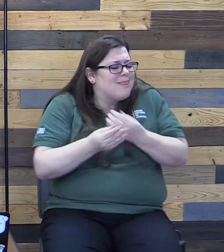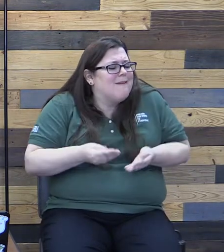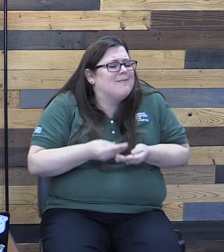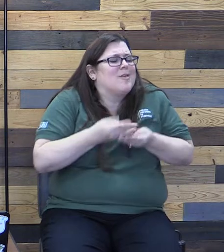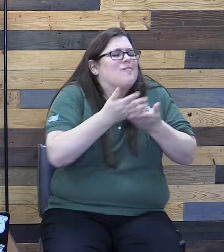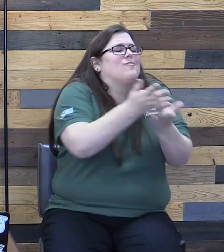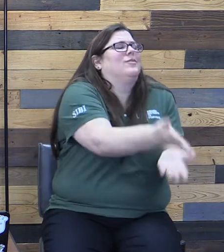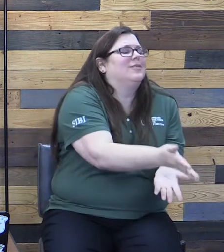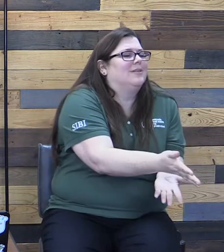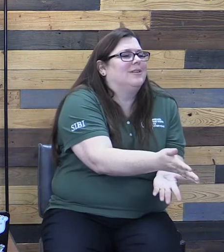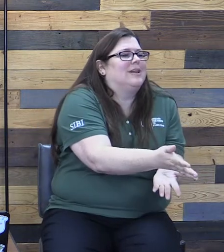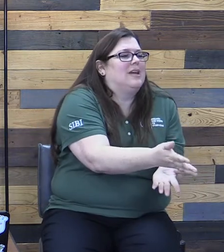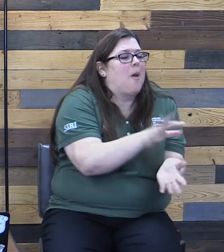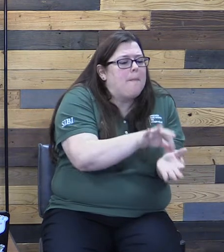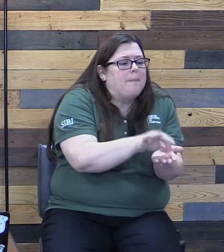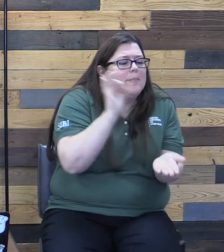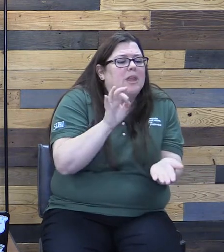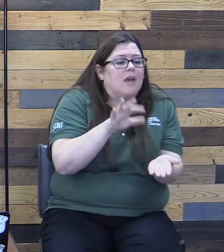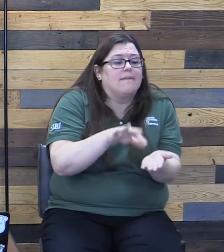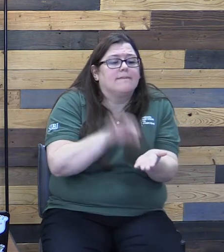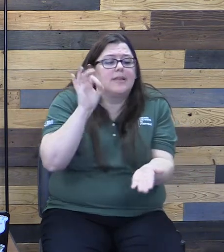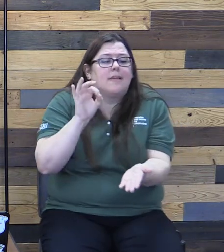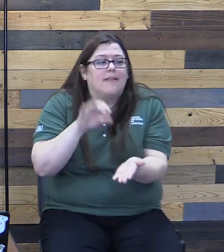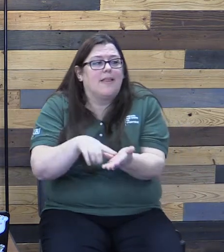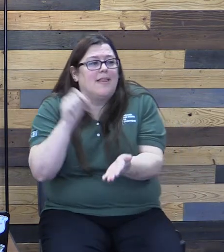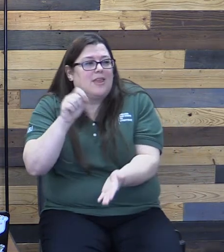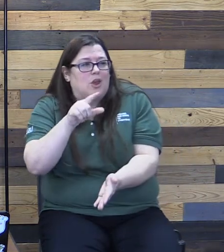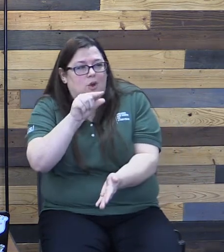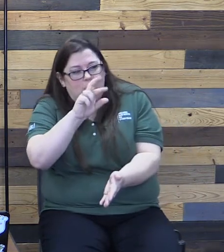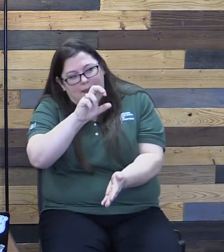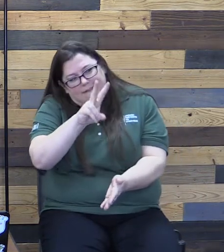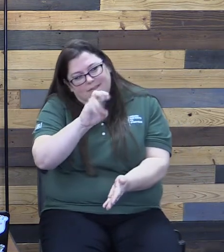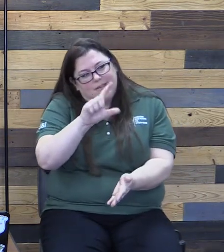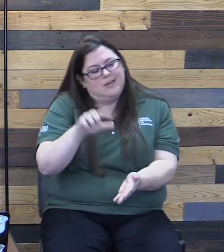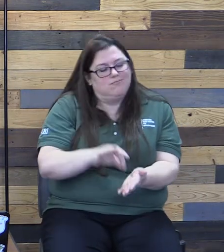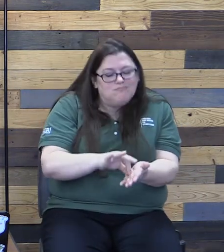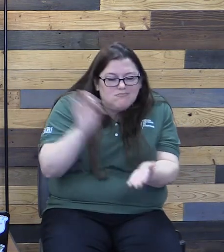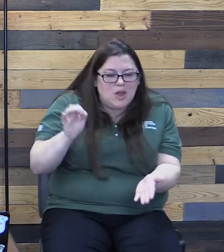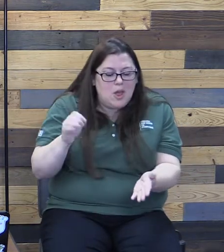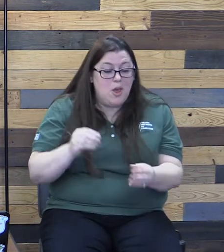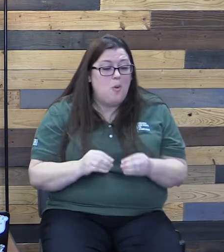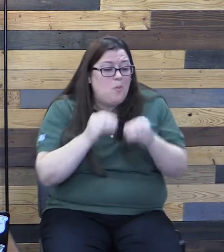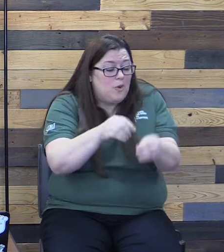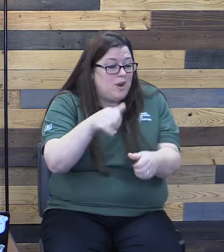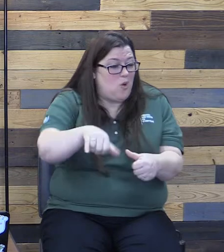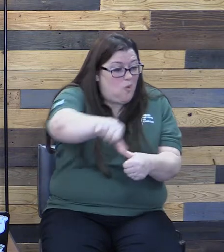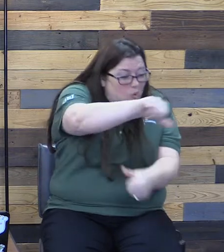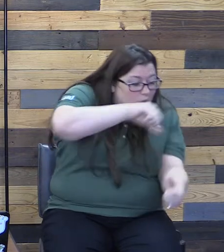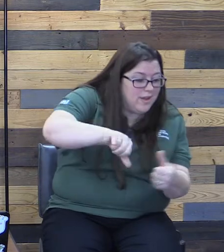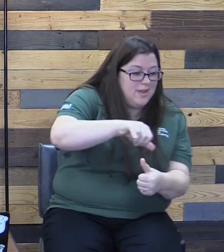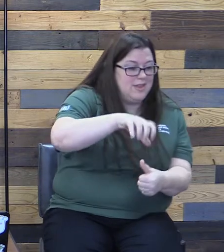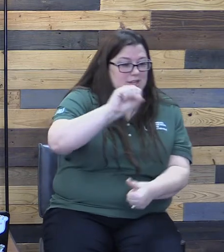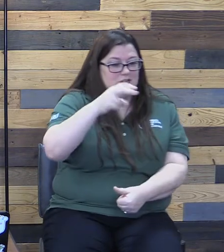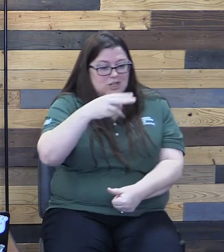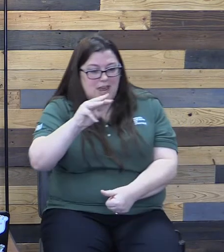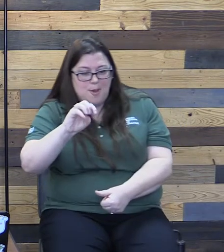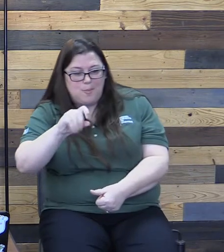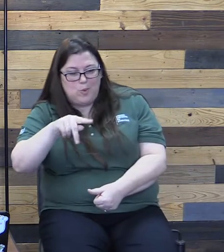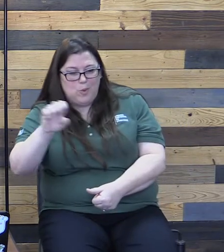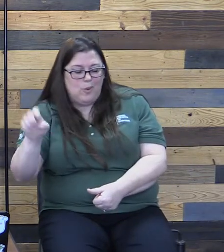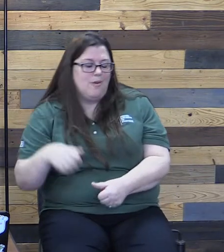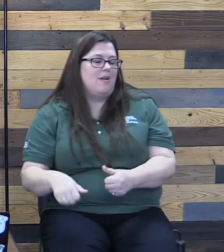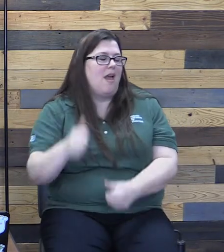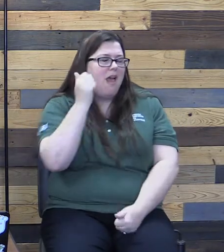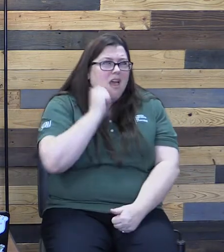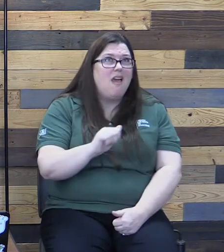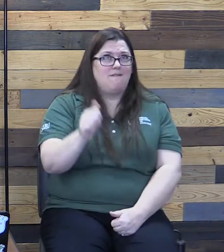picking away at the gravel, little by little, pouring oils on her, shampooing her day after day, that she was able to get to the